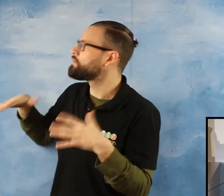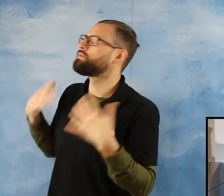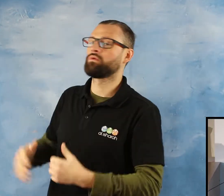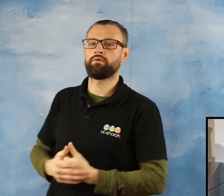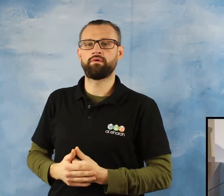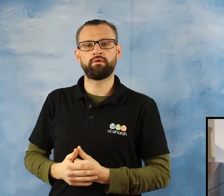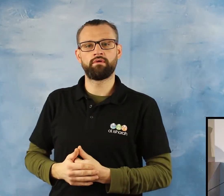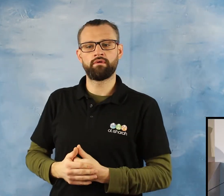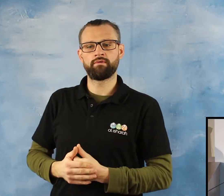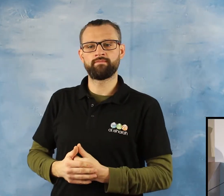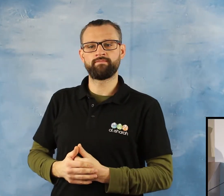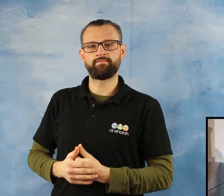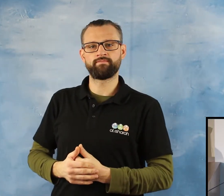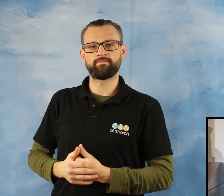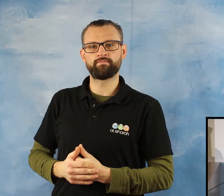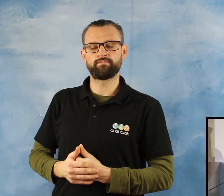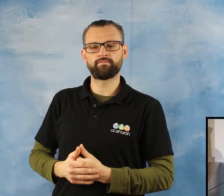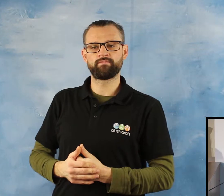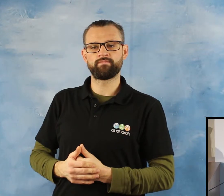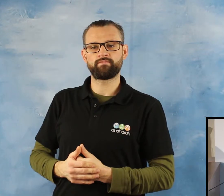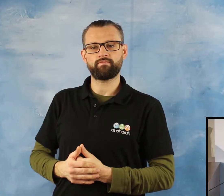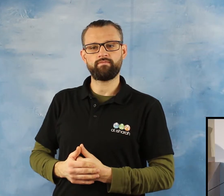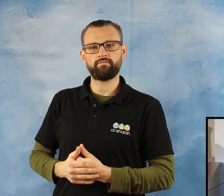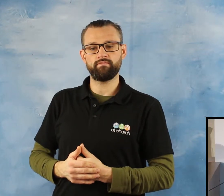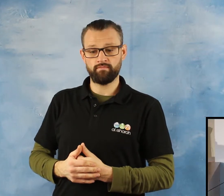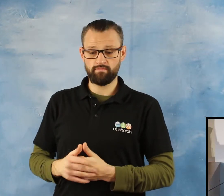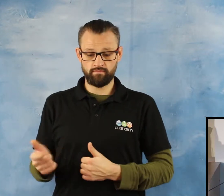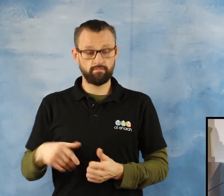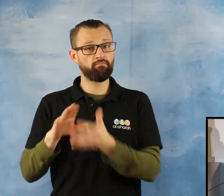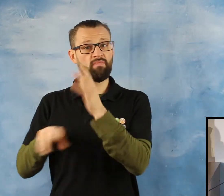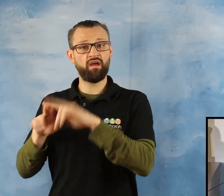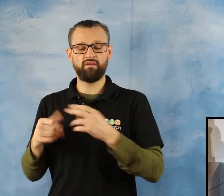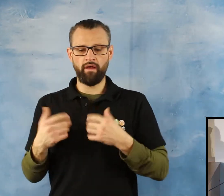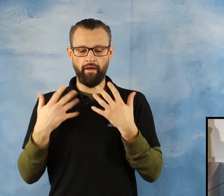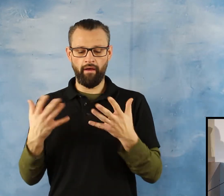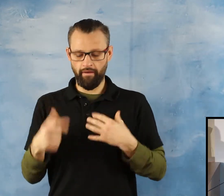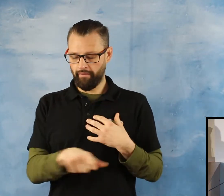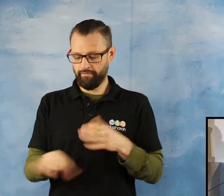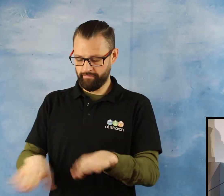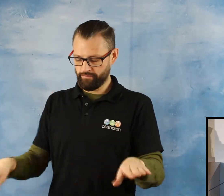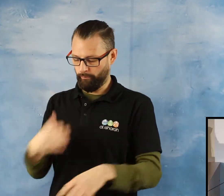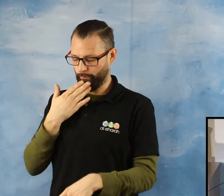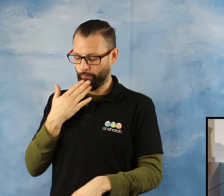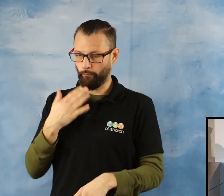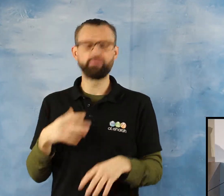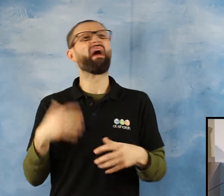So, they don't know what to do. They will be very bored at home, I know. They will complain, I don't know what to do, I'm bored.